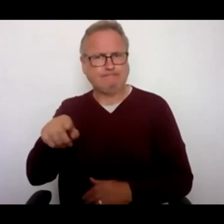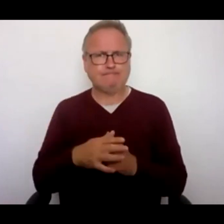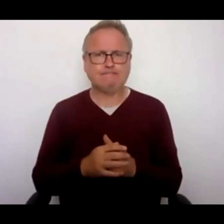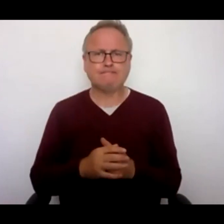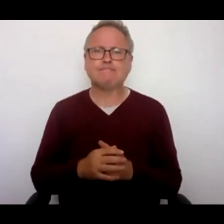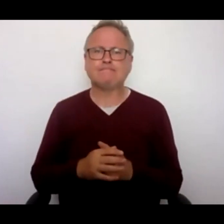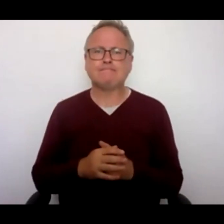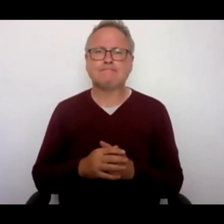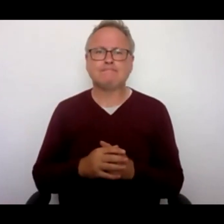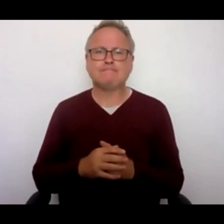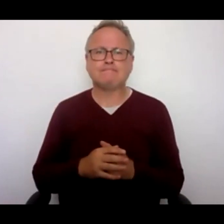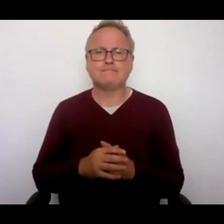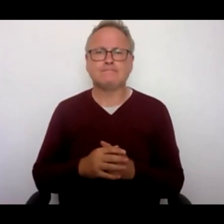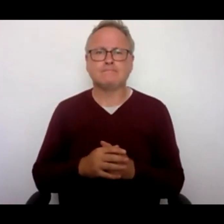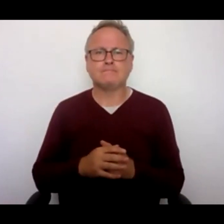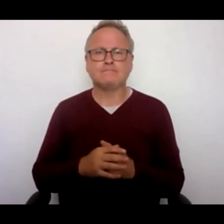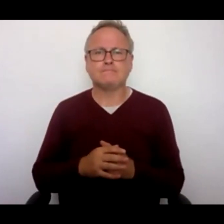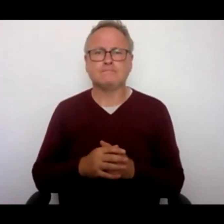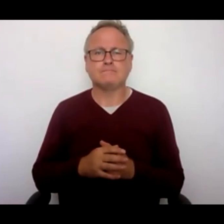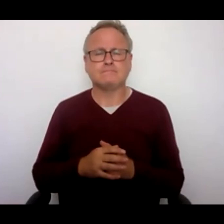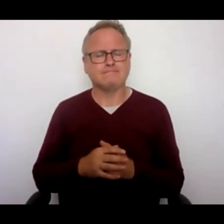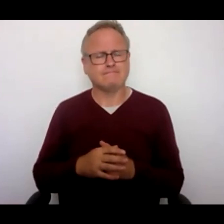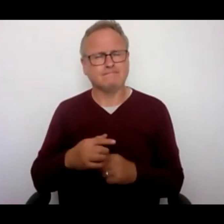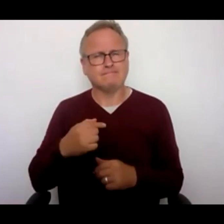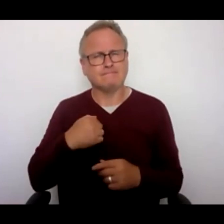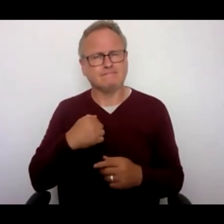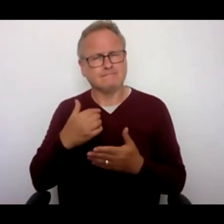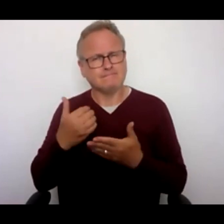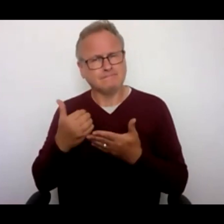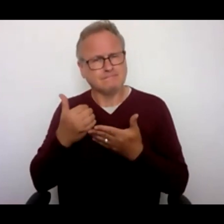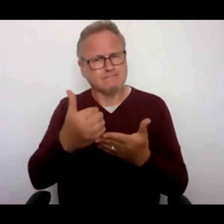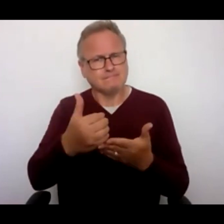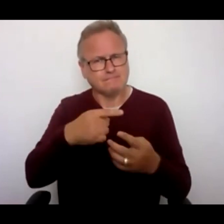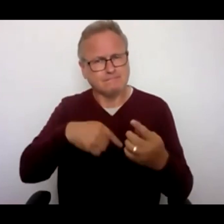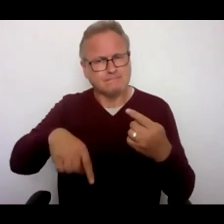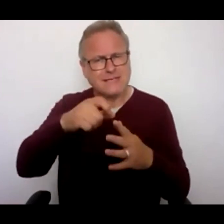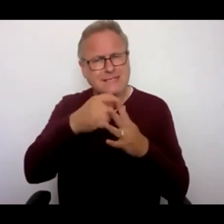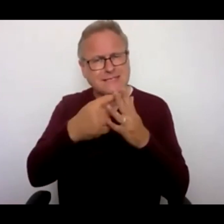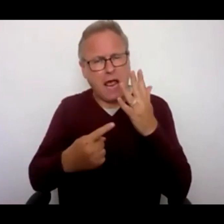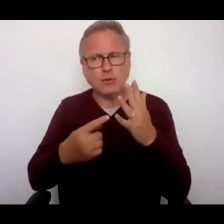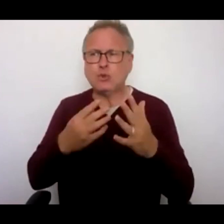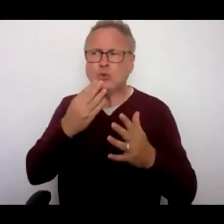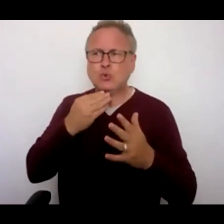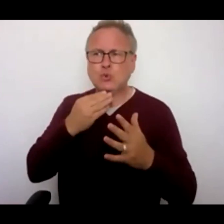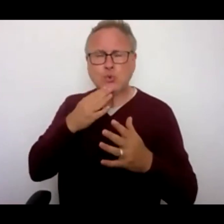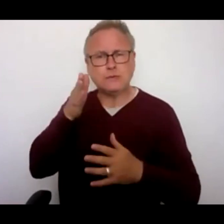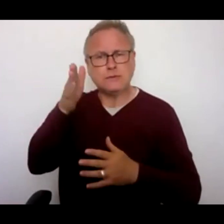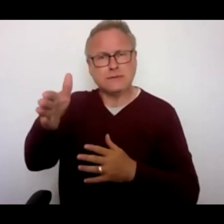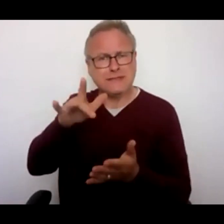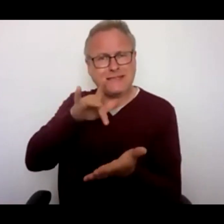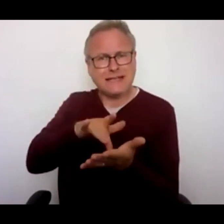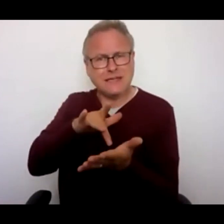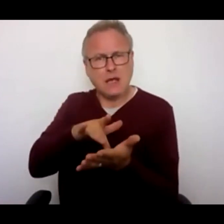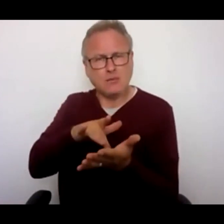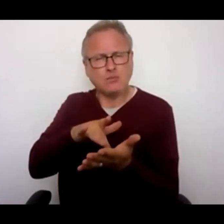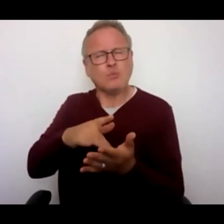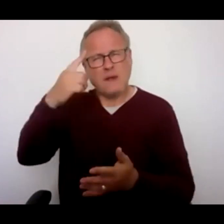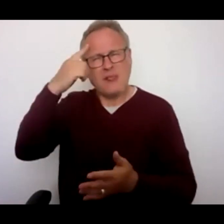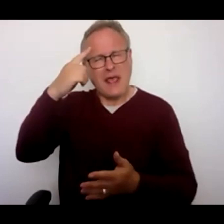To help disabled people use the city centre we think the council needs to allow access to allow